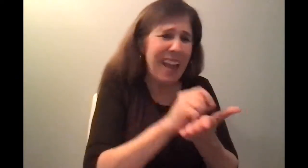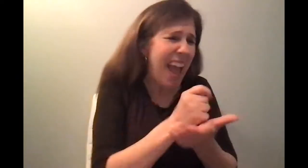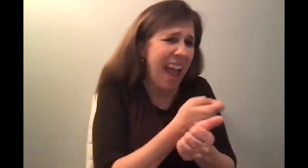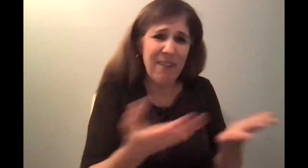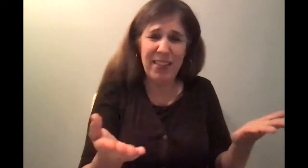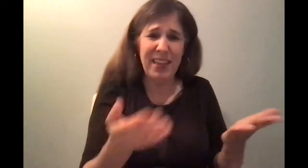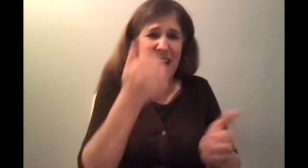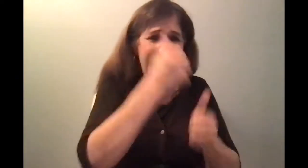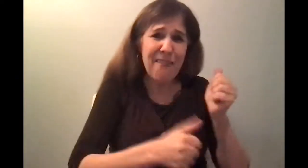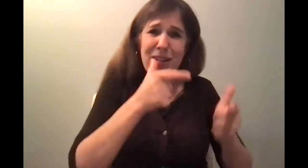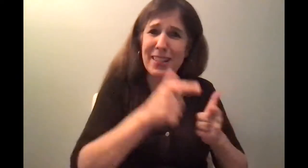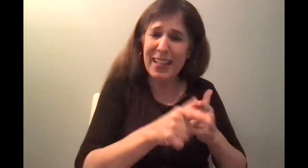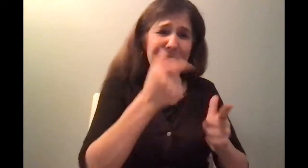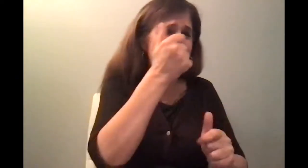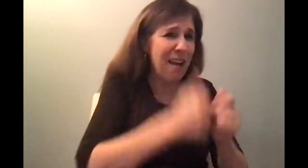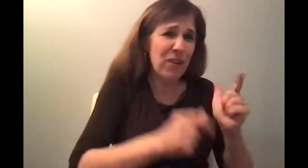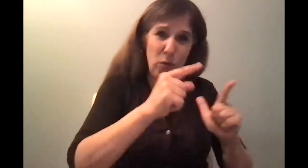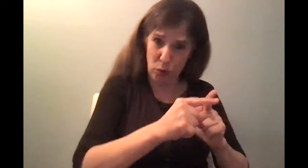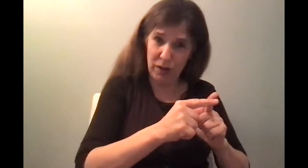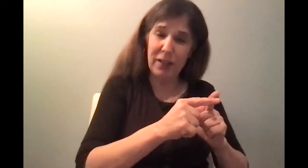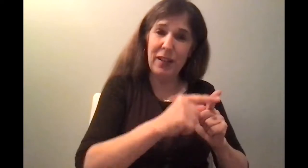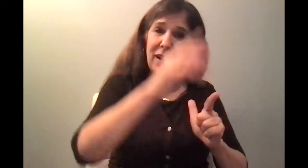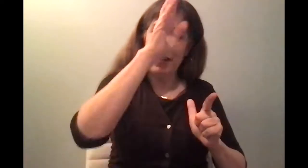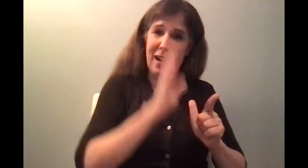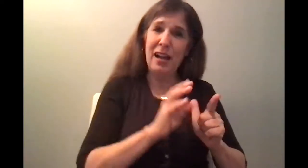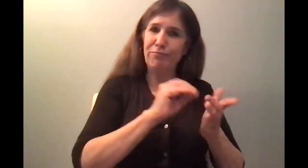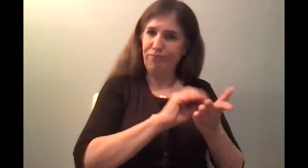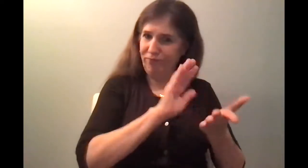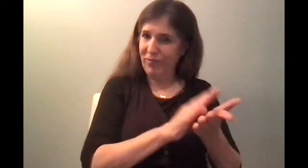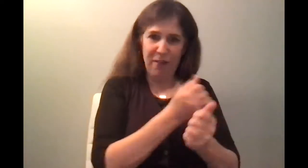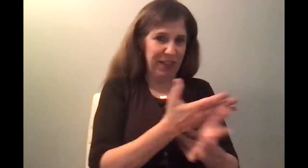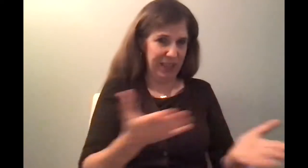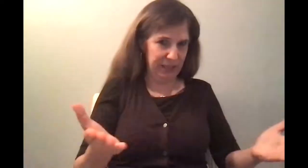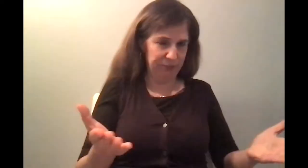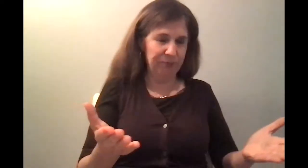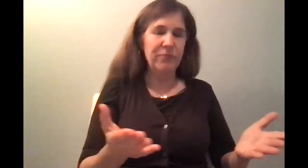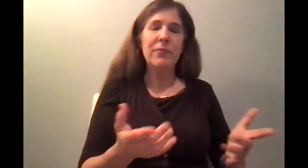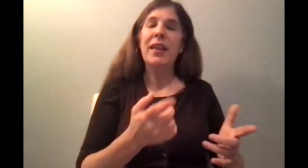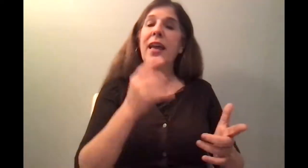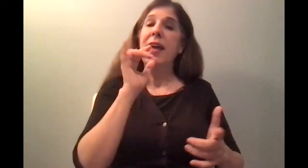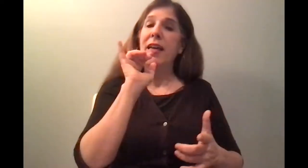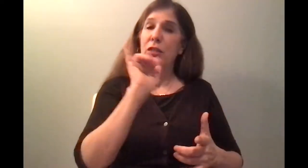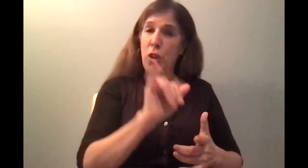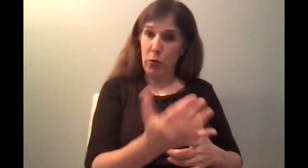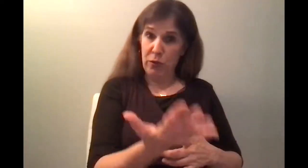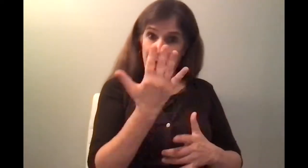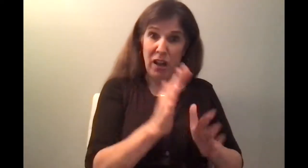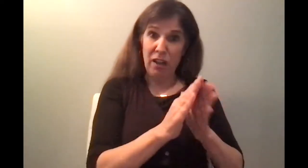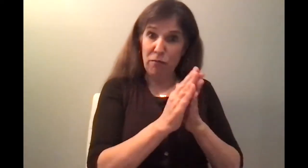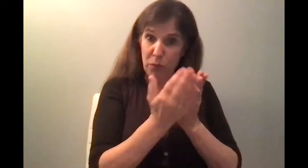And those five books are called, in one word, Torah. So those five books of Moses, Torah, at the highest level, to the